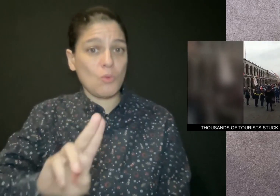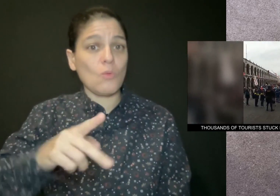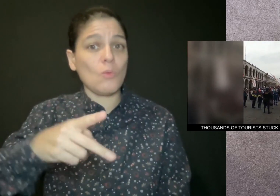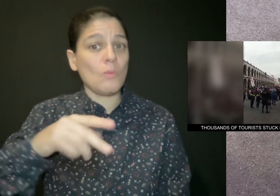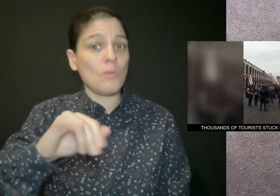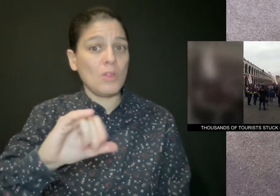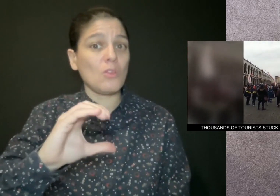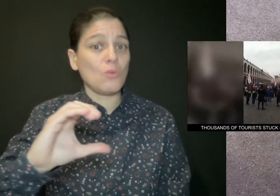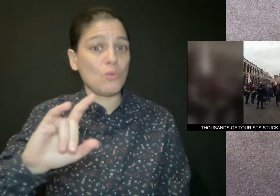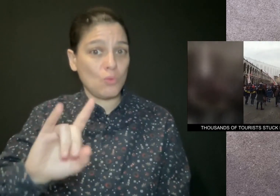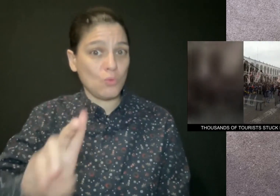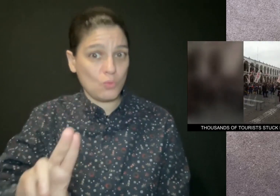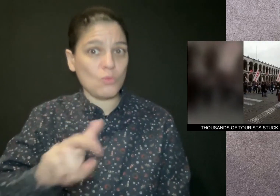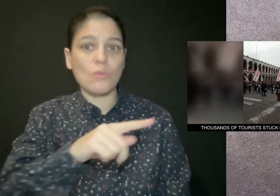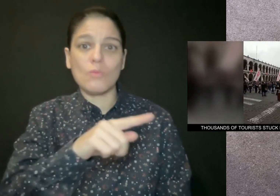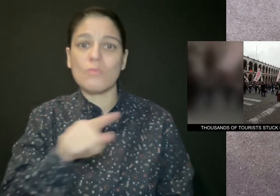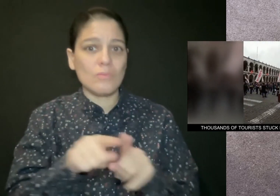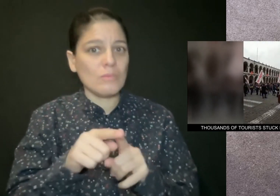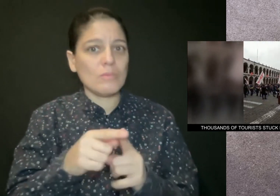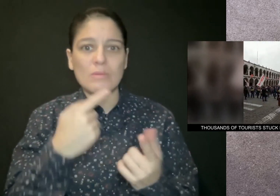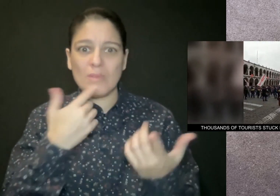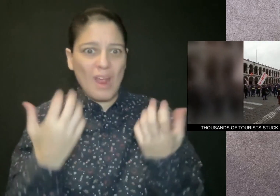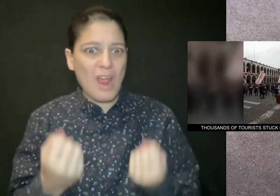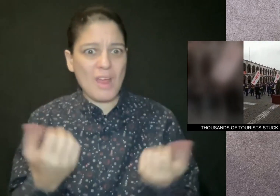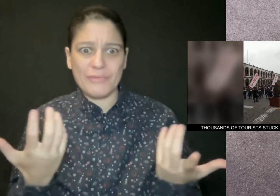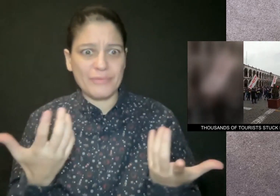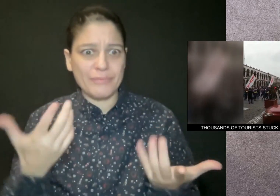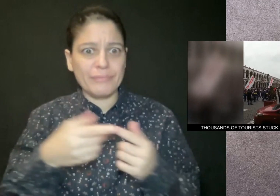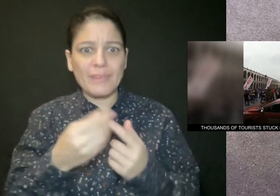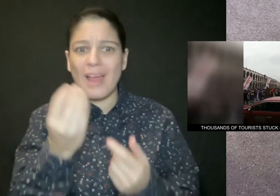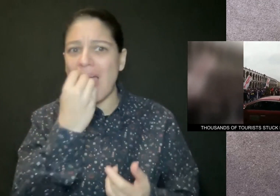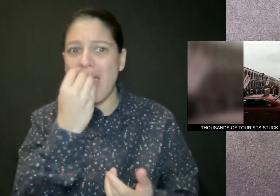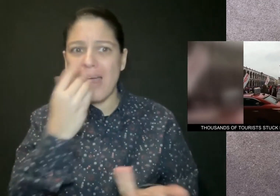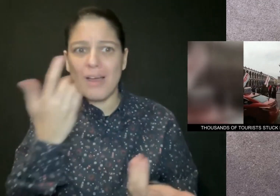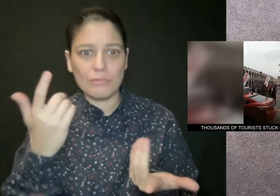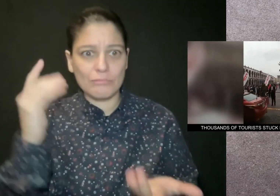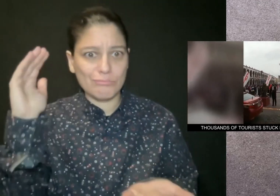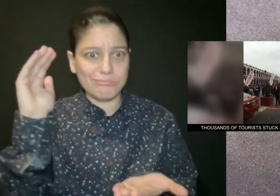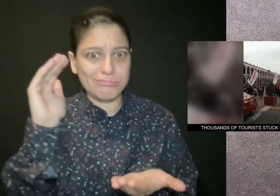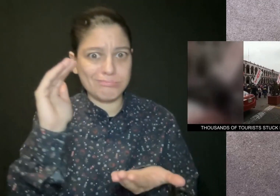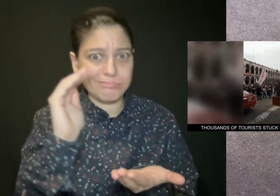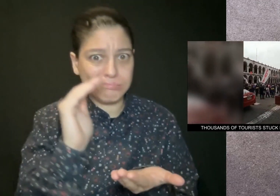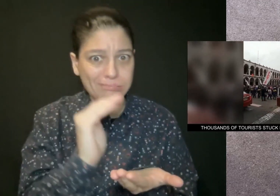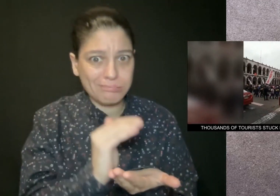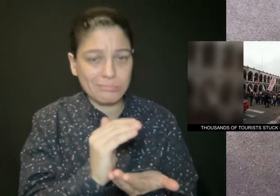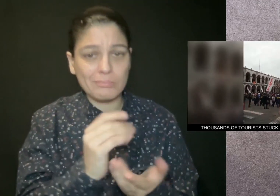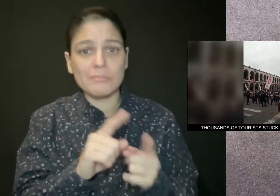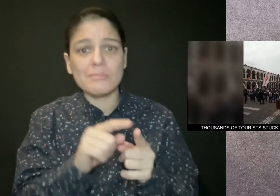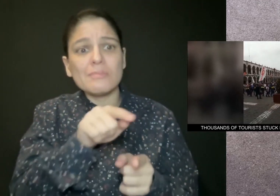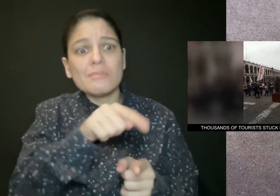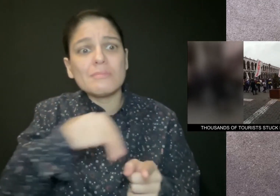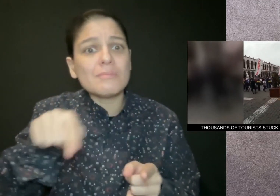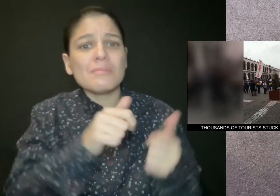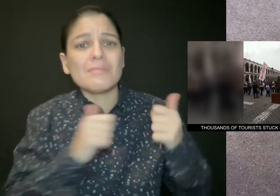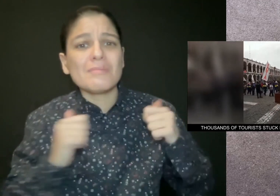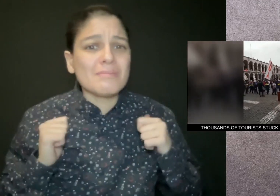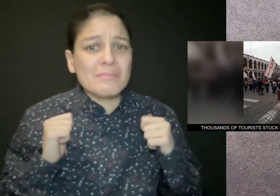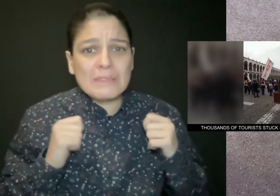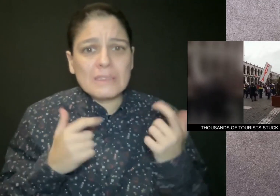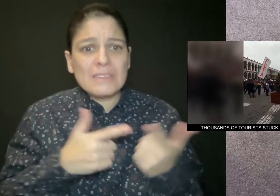The mayor of Machu Picchu says there is also a food shortage and some tourists are running out